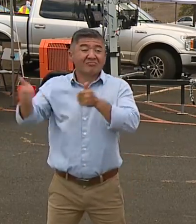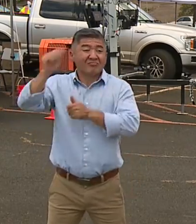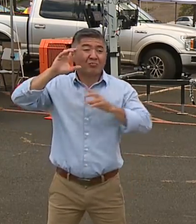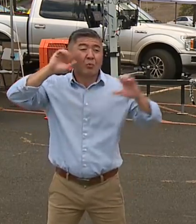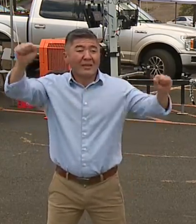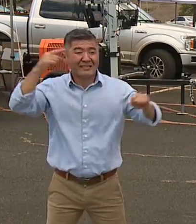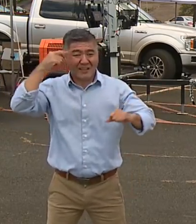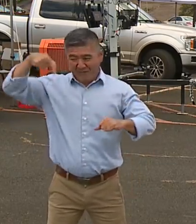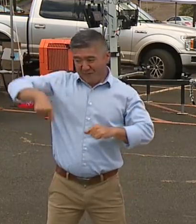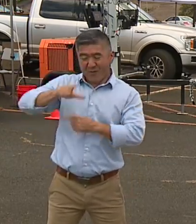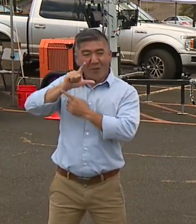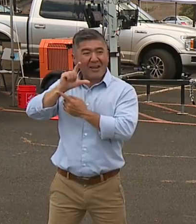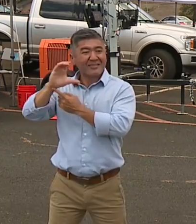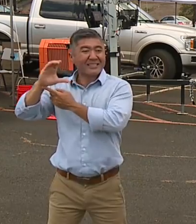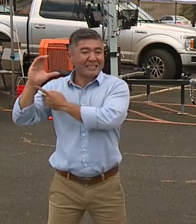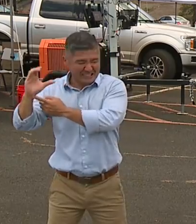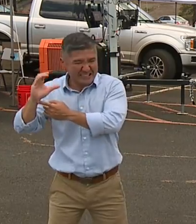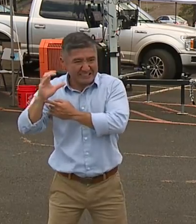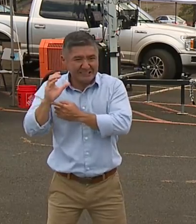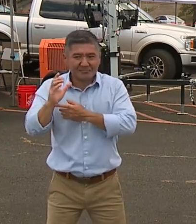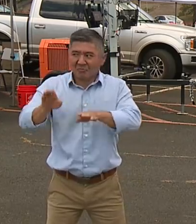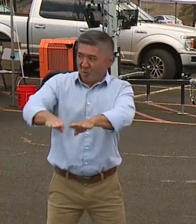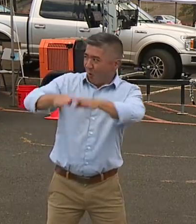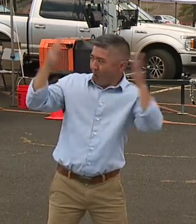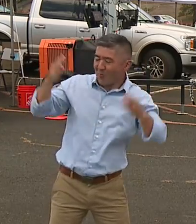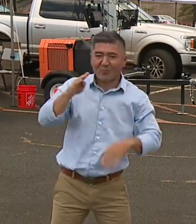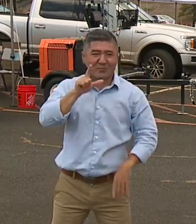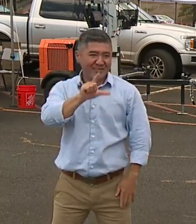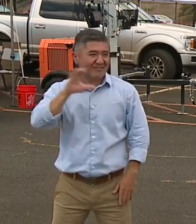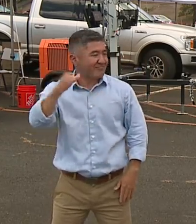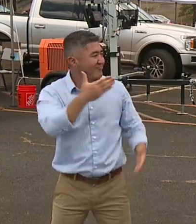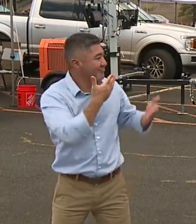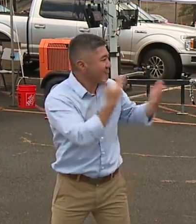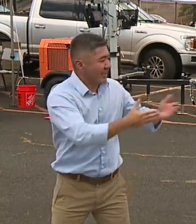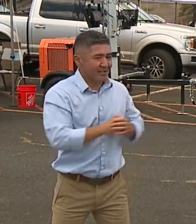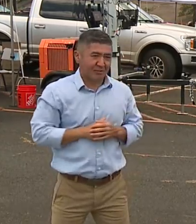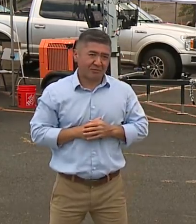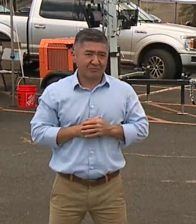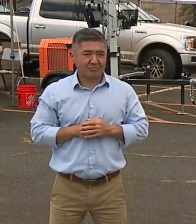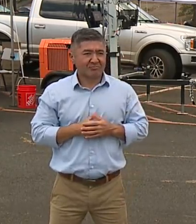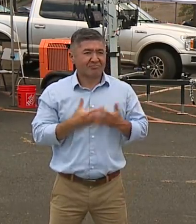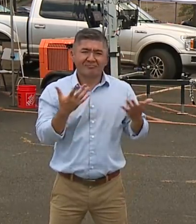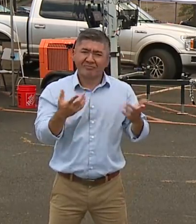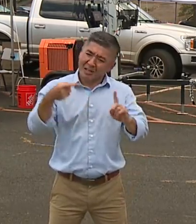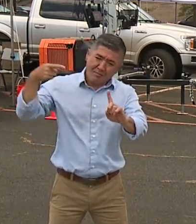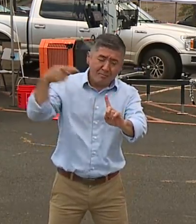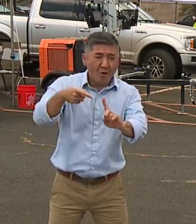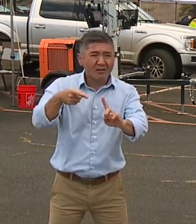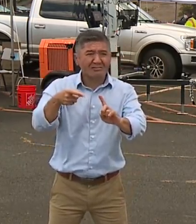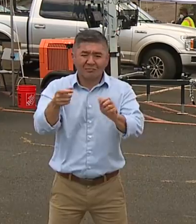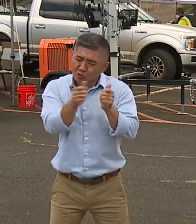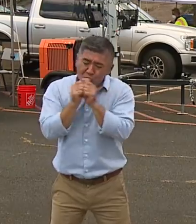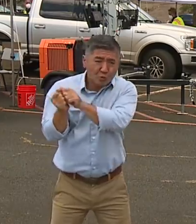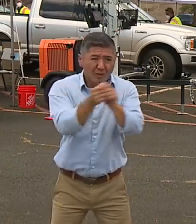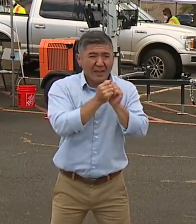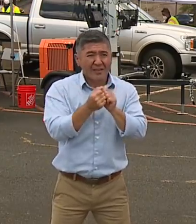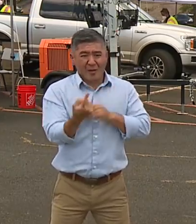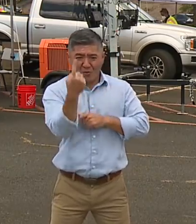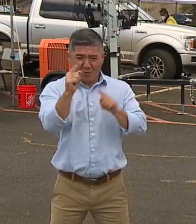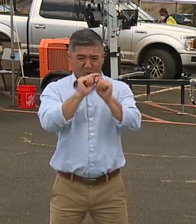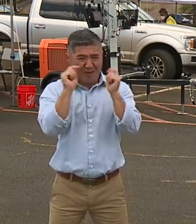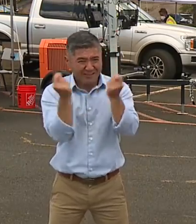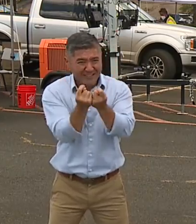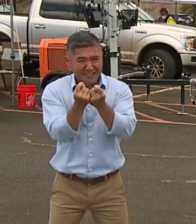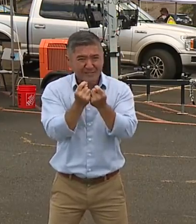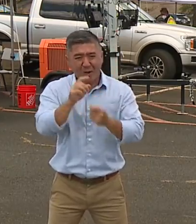happen. It does create disruption. But it does also say we're all in this together. One team, one Oahu, one strong.